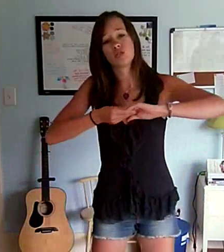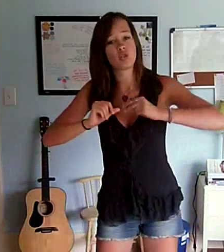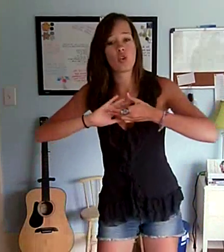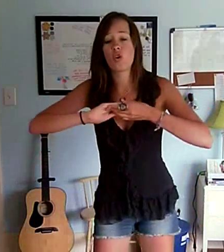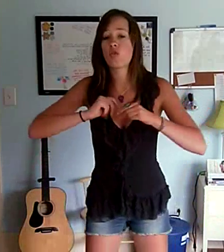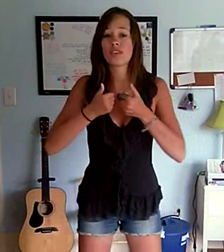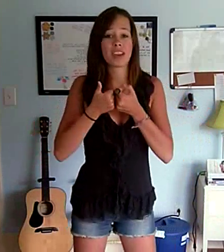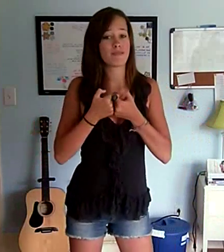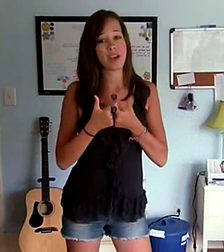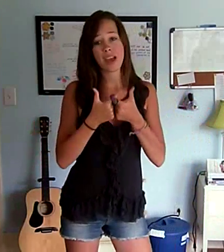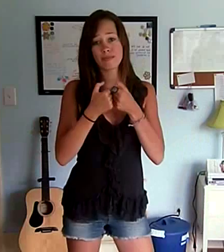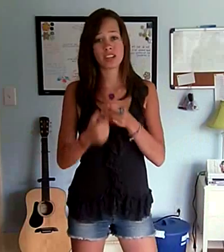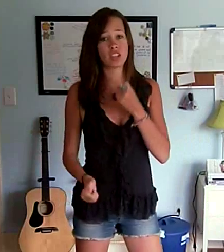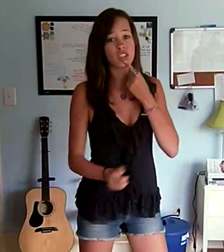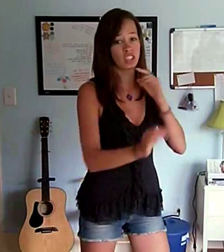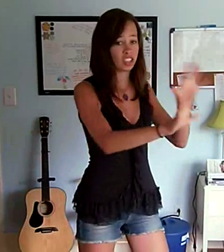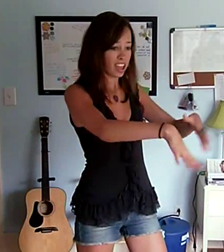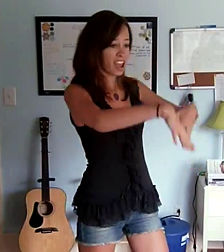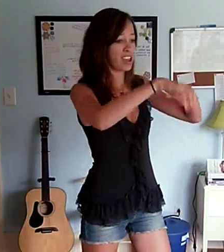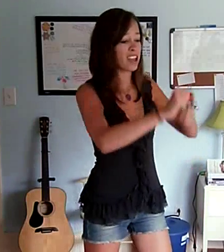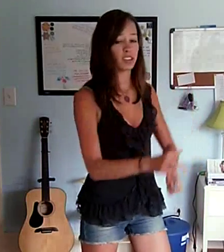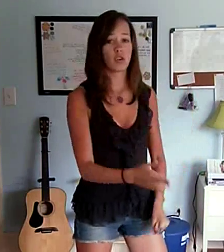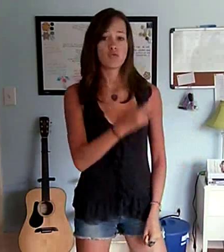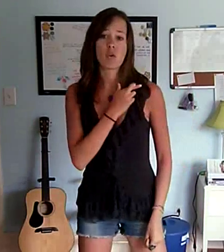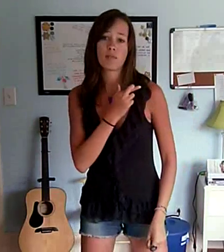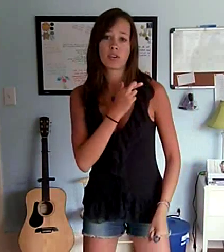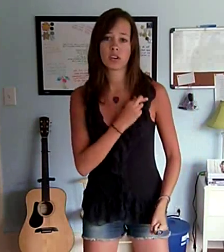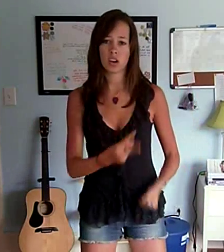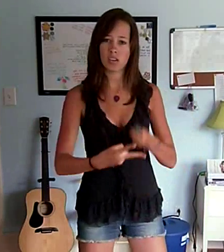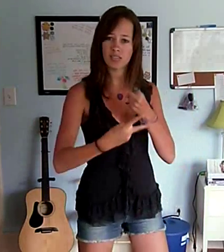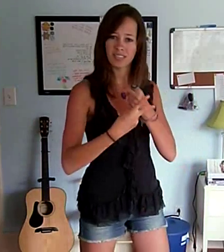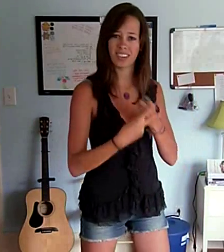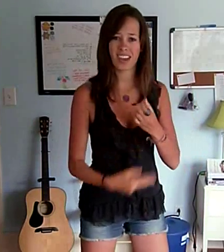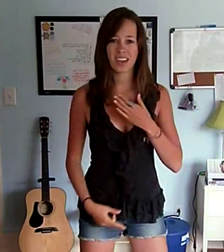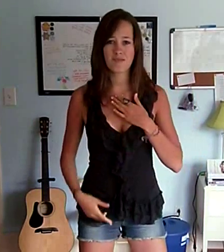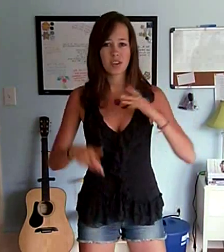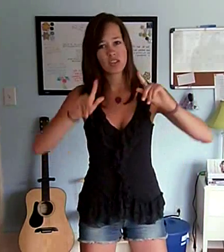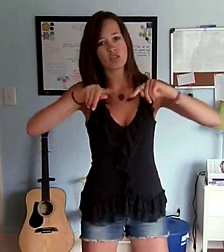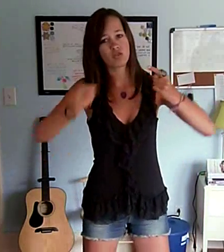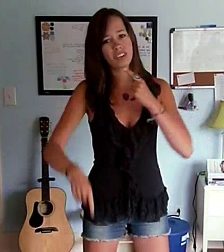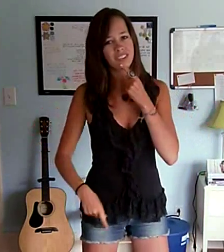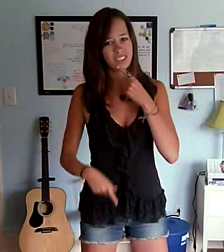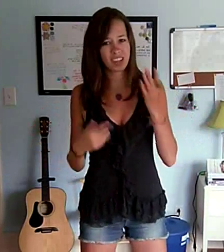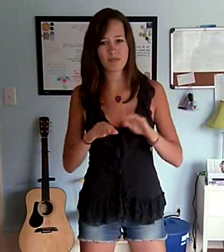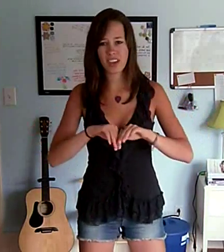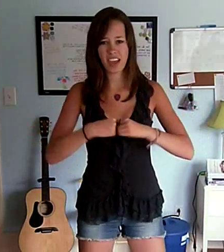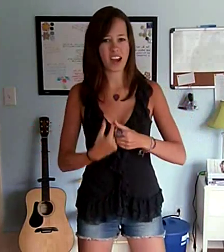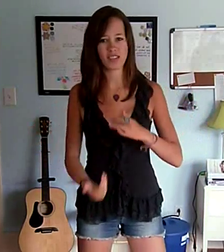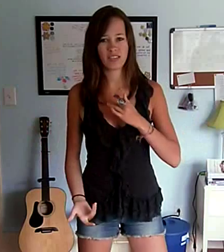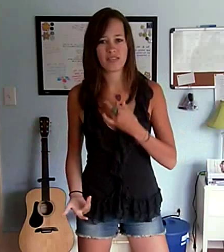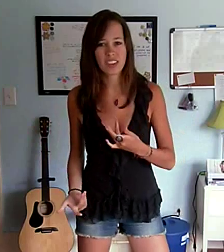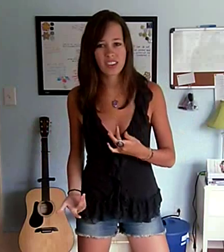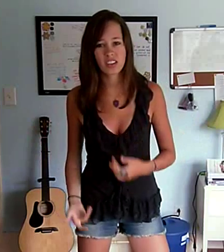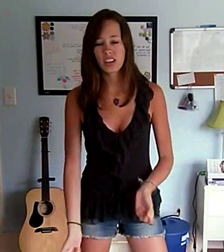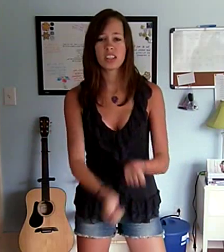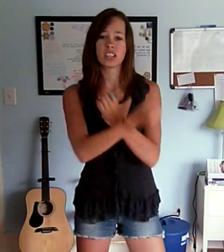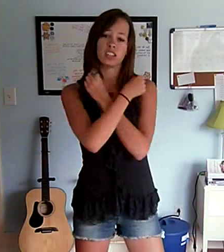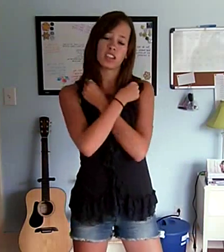story, baby, just say yes Romeo, say it even try to tell me how to feel This